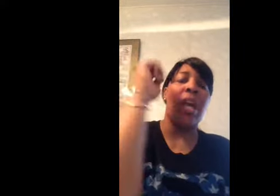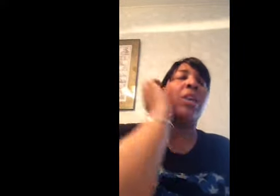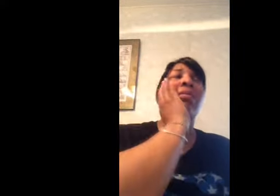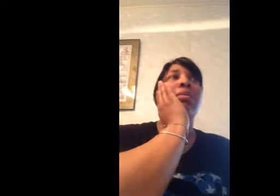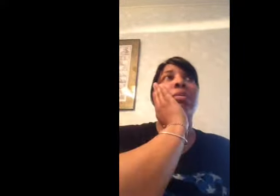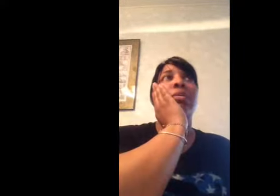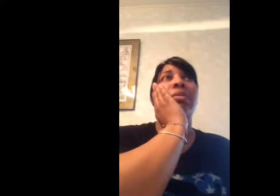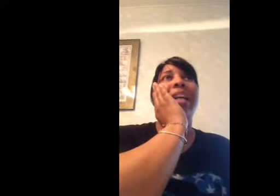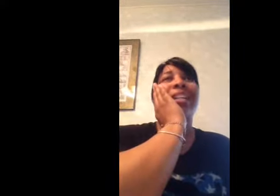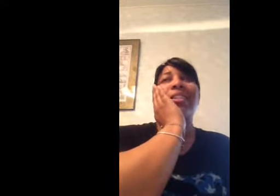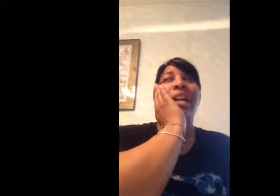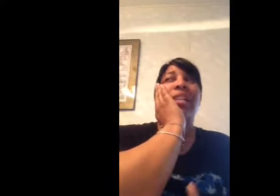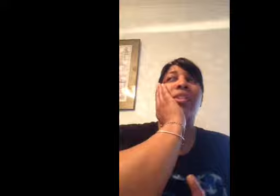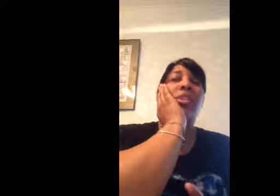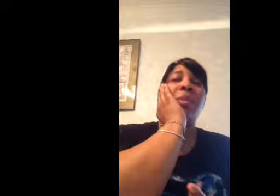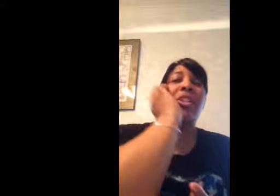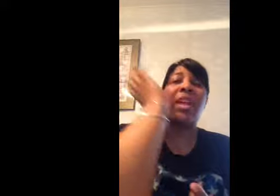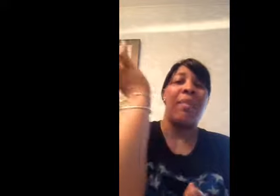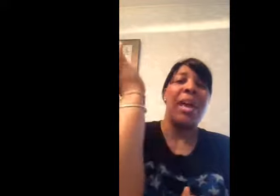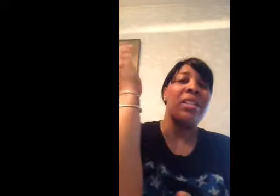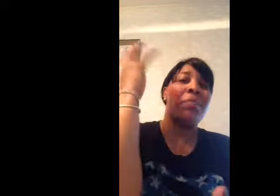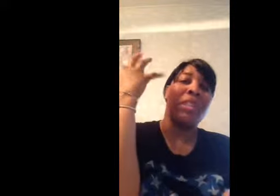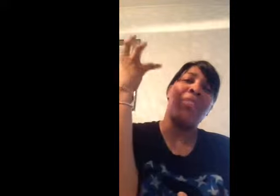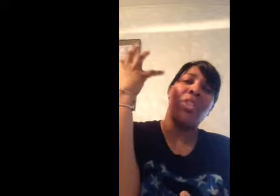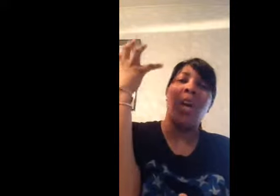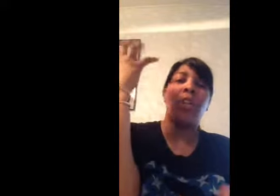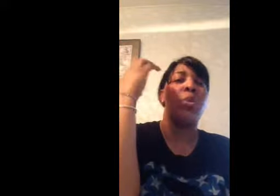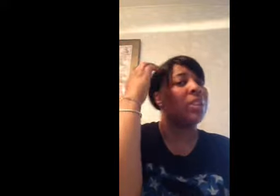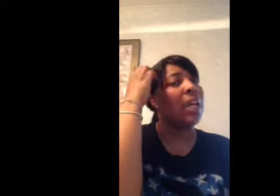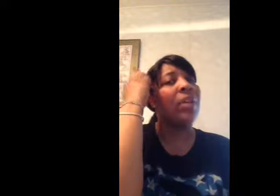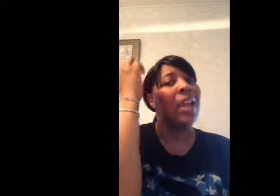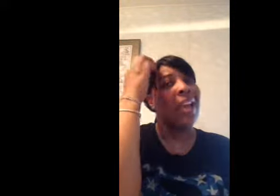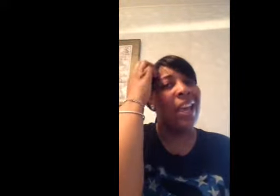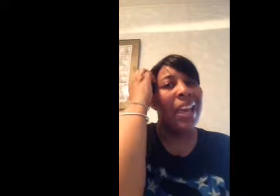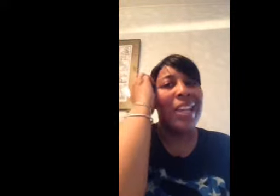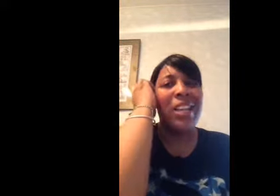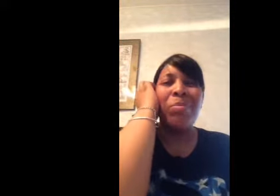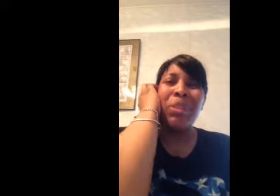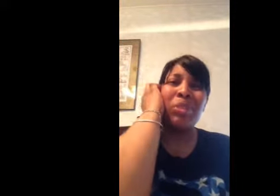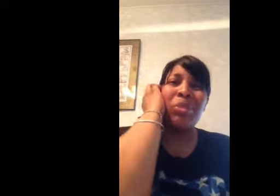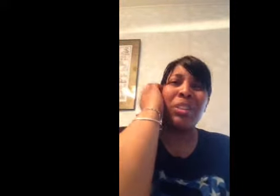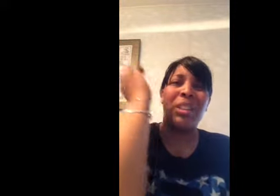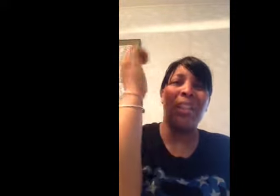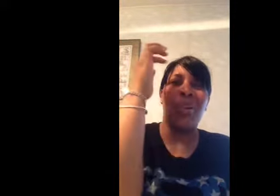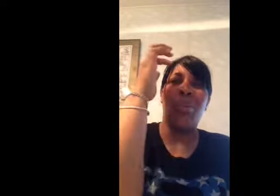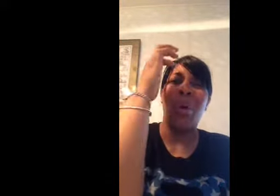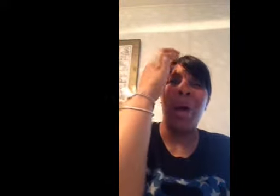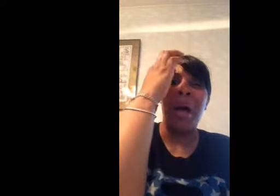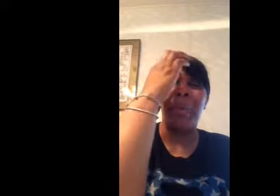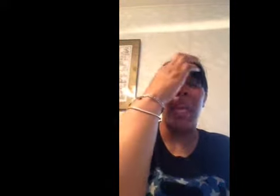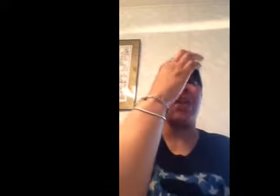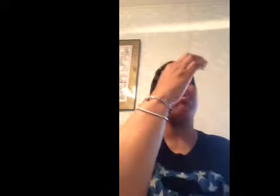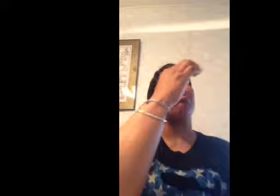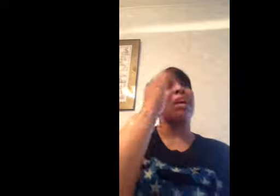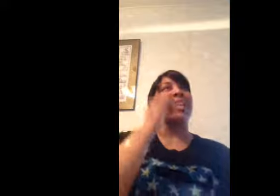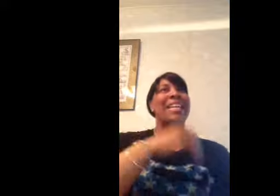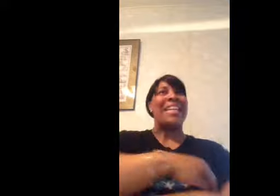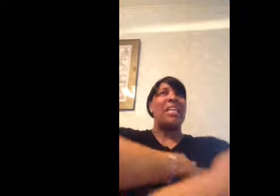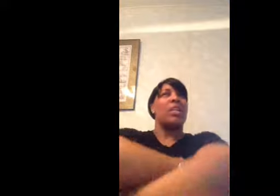have. Not even so much MS, but they've just gone through stuff. And they've been told to, like, grow up. And my thing is,